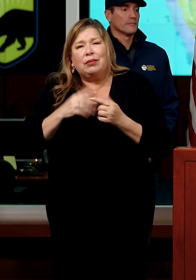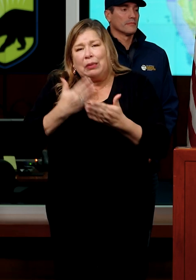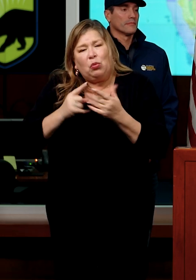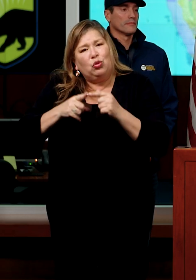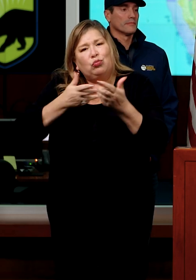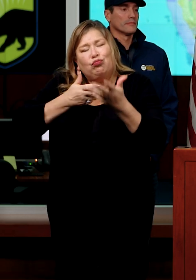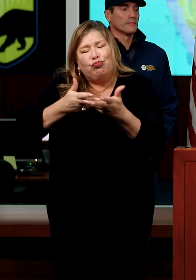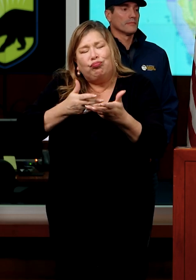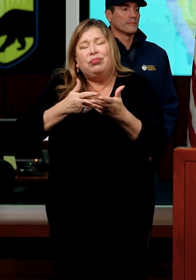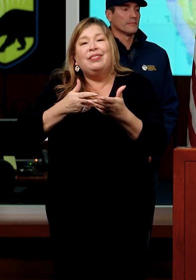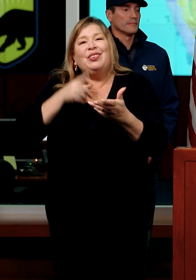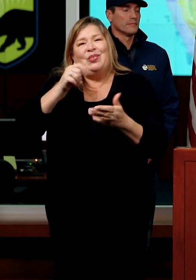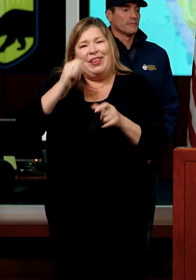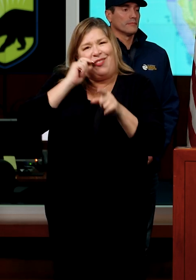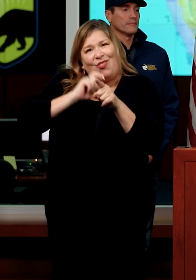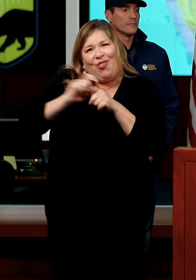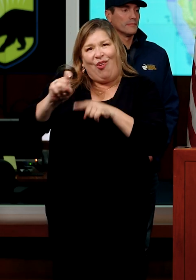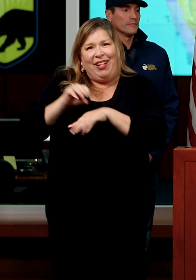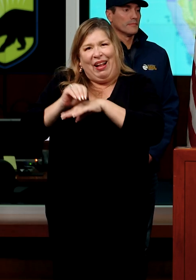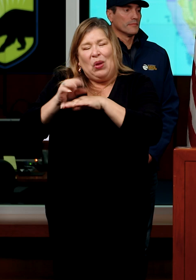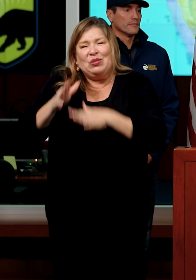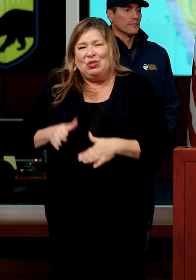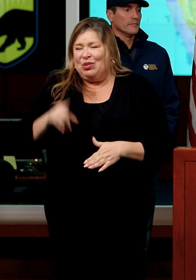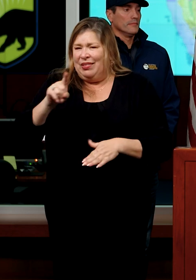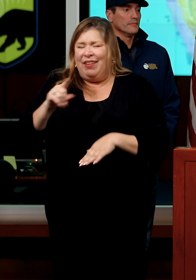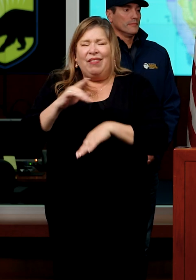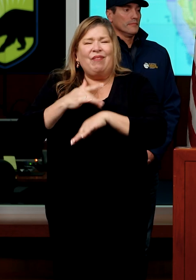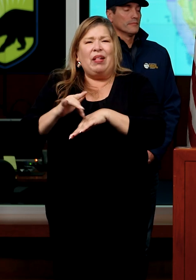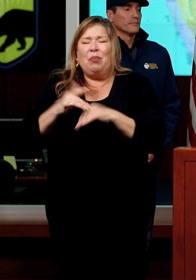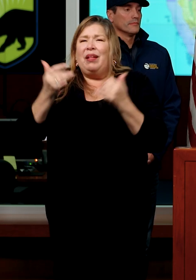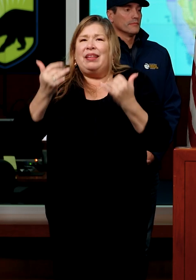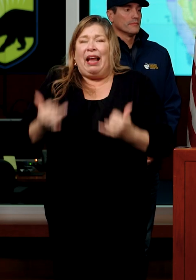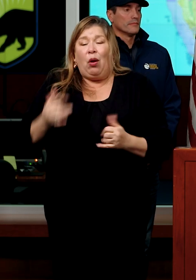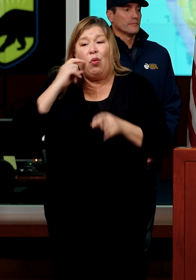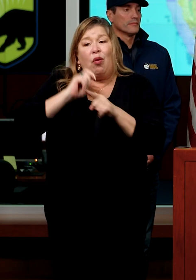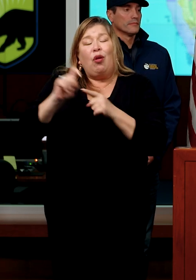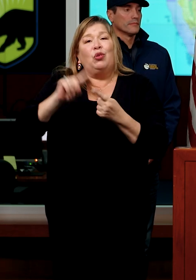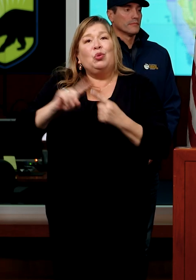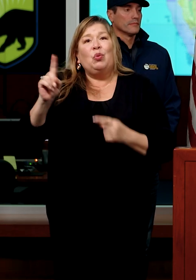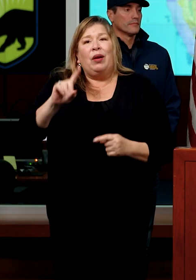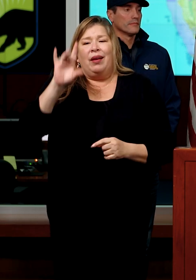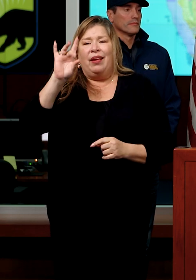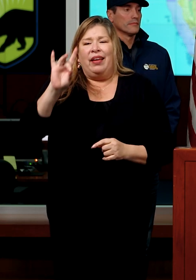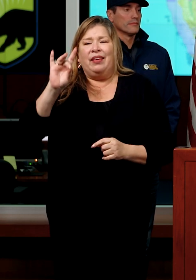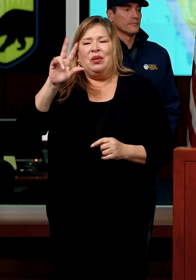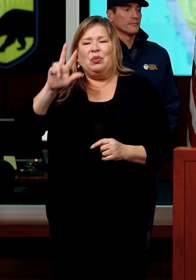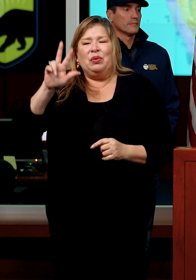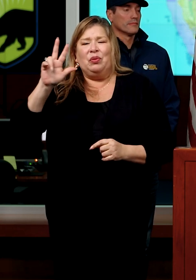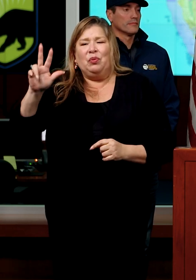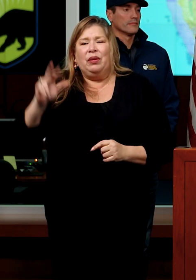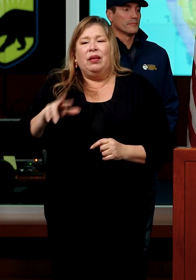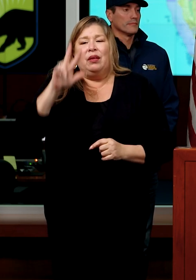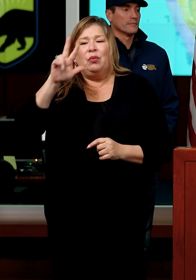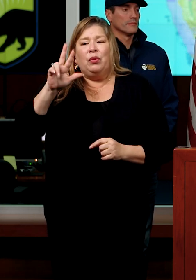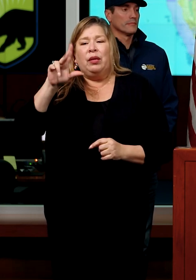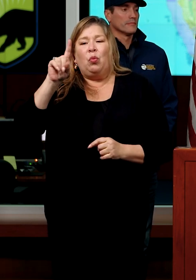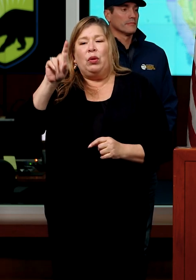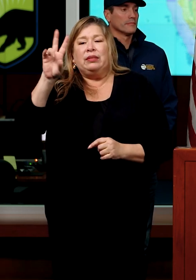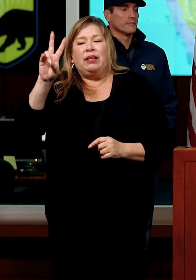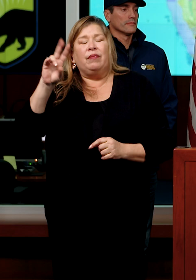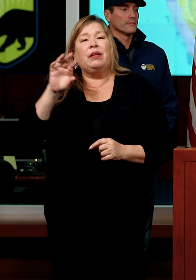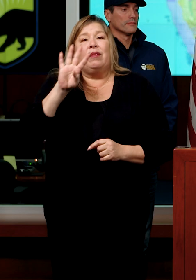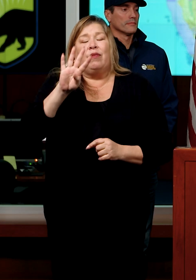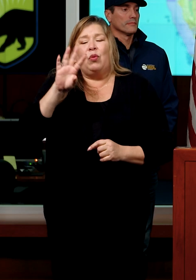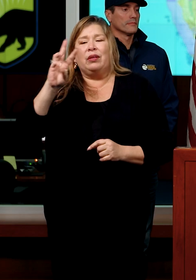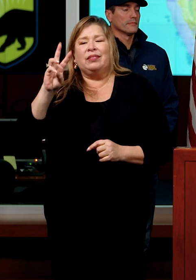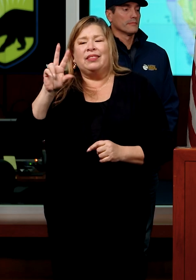with compassion, counselors are available right now at 1-833-317-HOPE, or